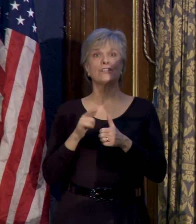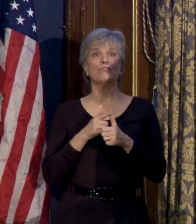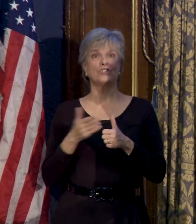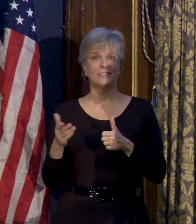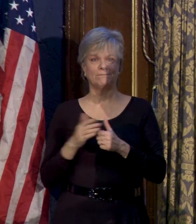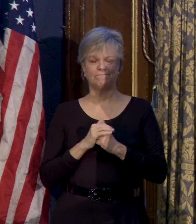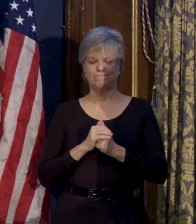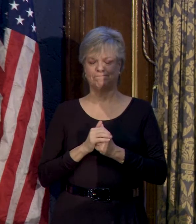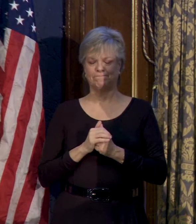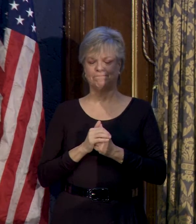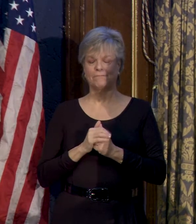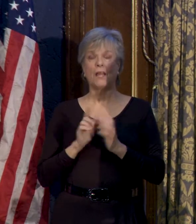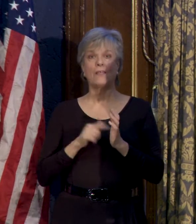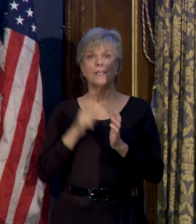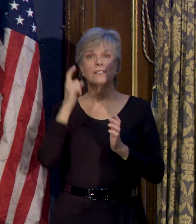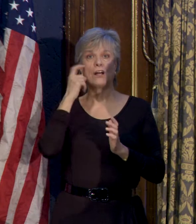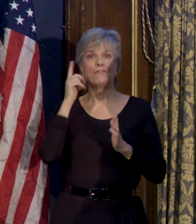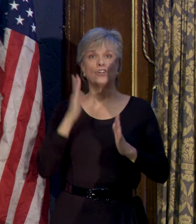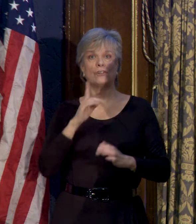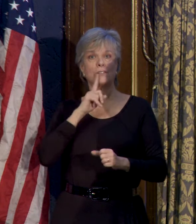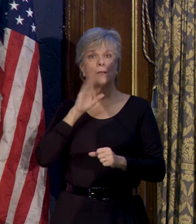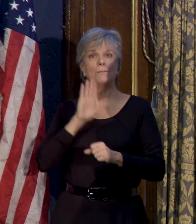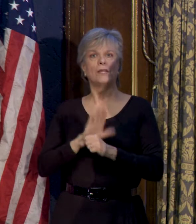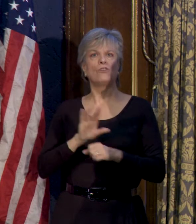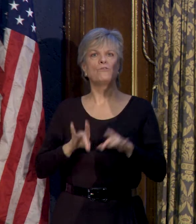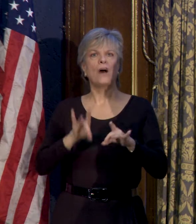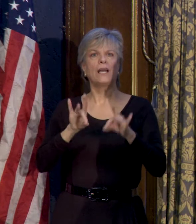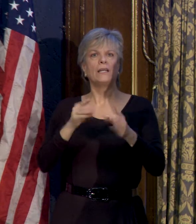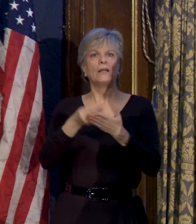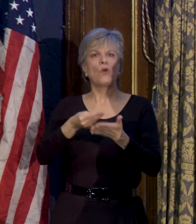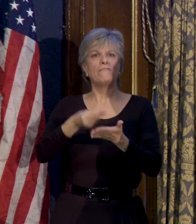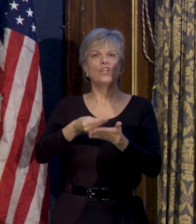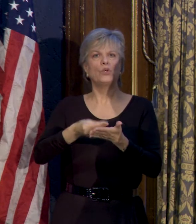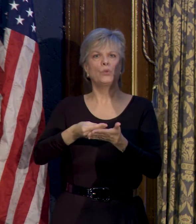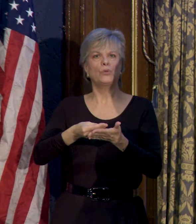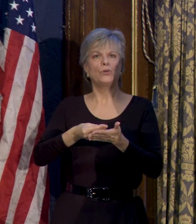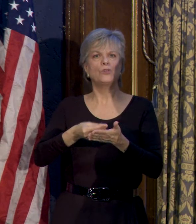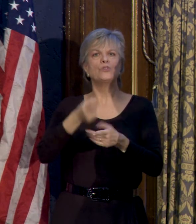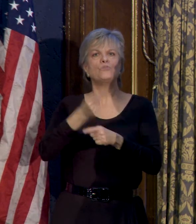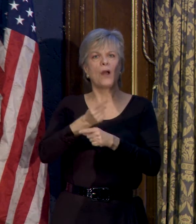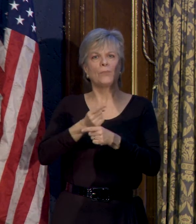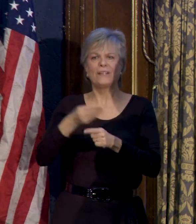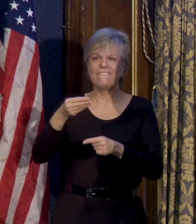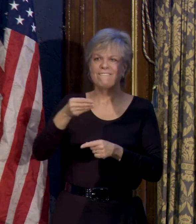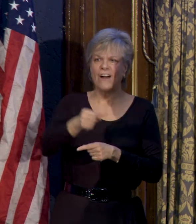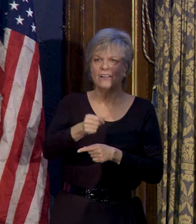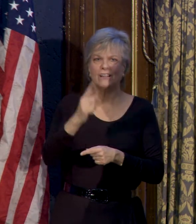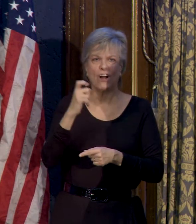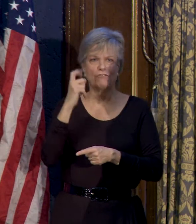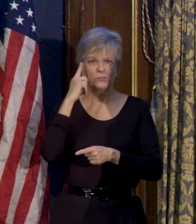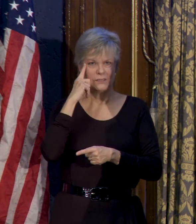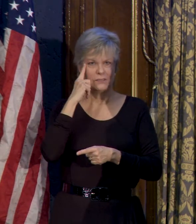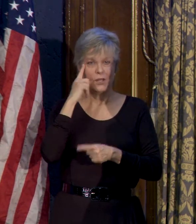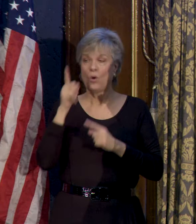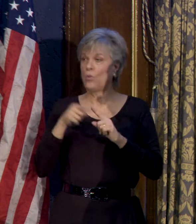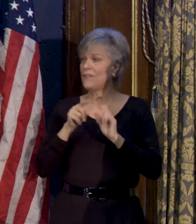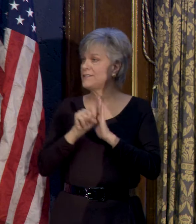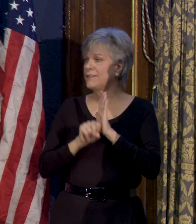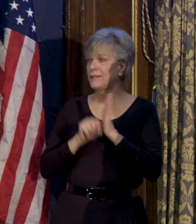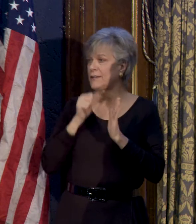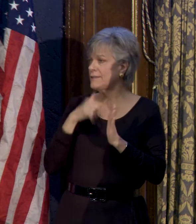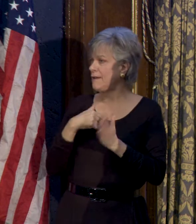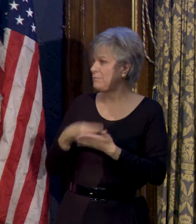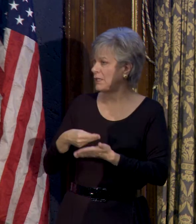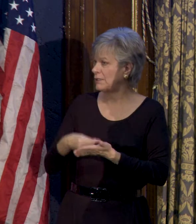thing. And this governor is committed to finding revenue to properly fund government. And when the state doesn't have money